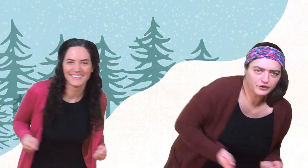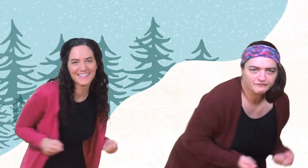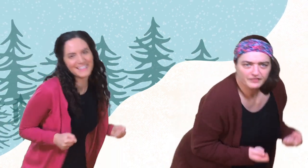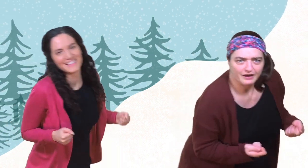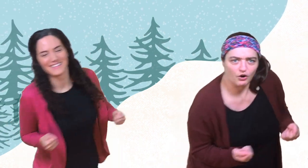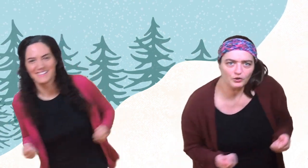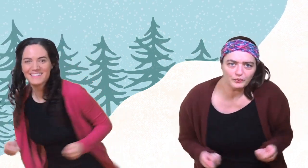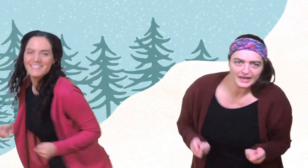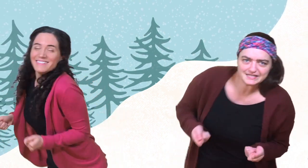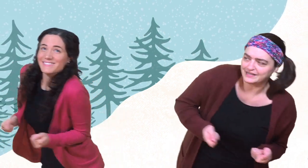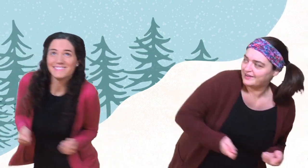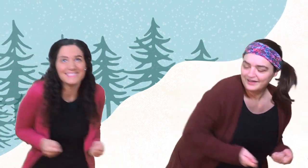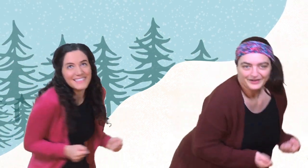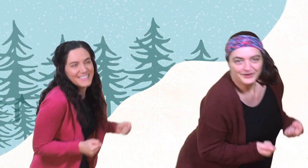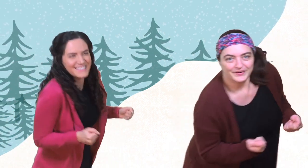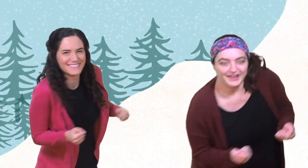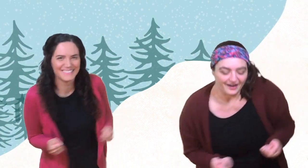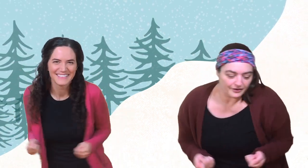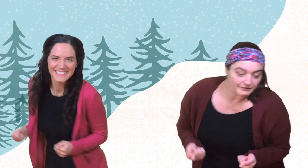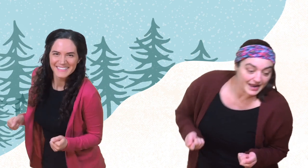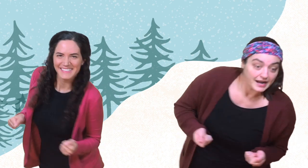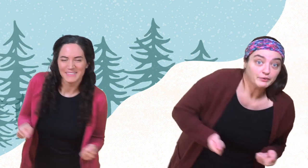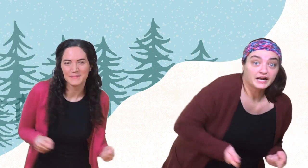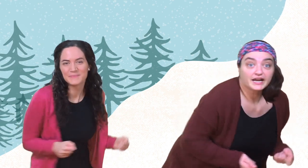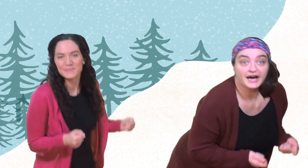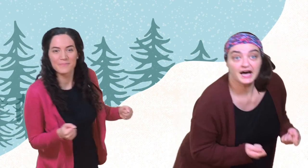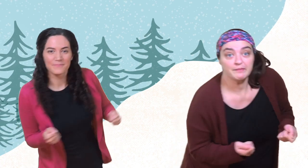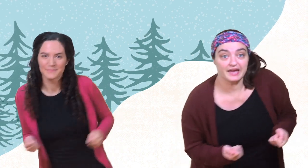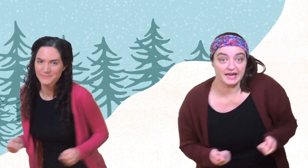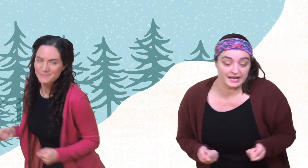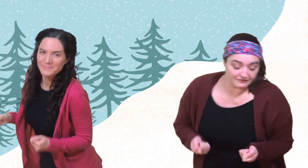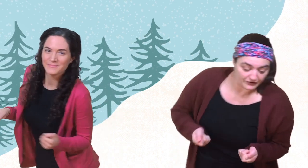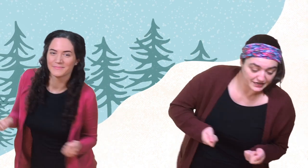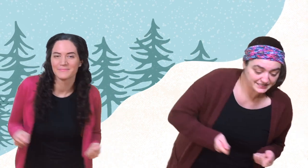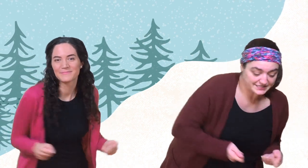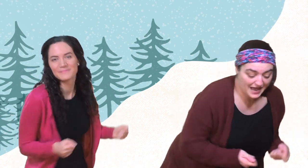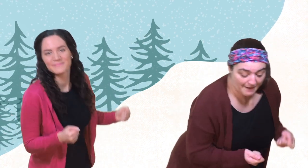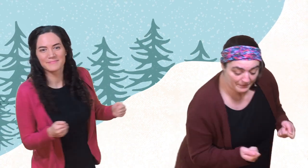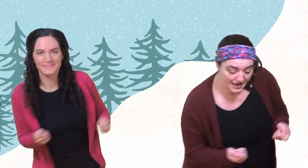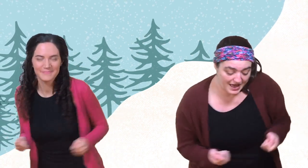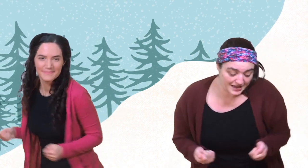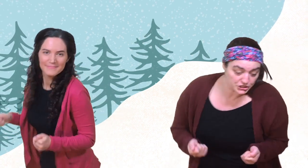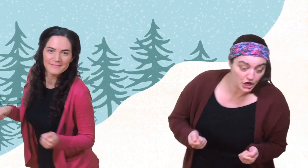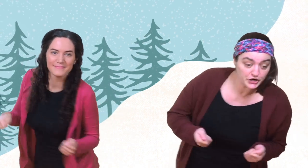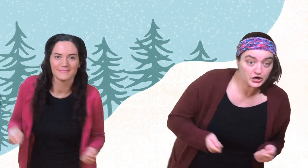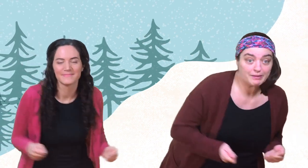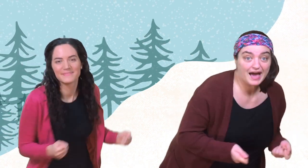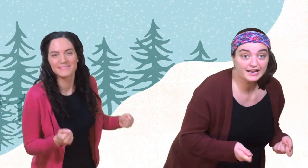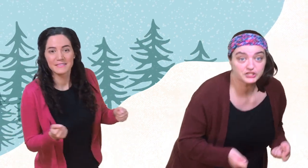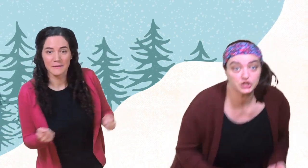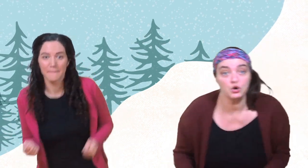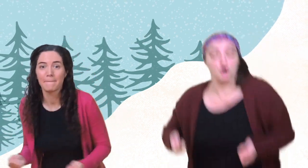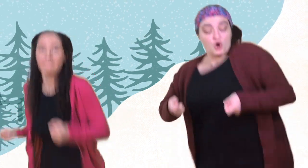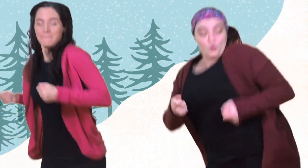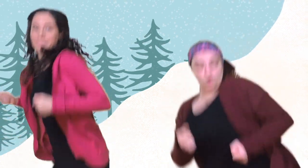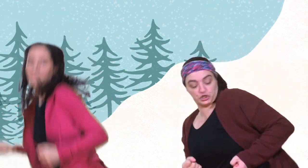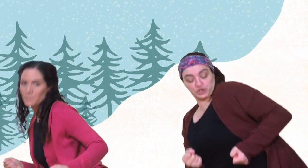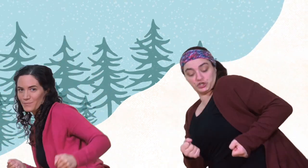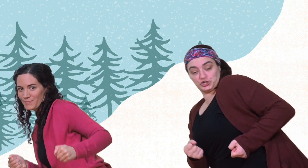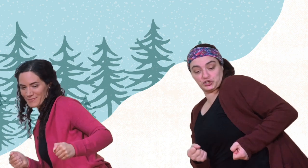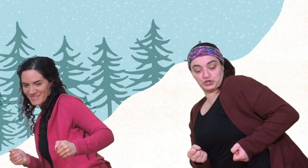Whoo, you feel that cold wind? Alright, we're gonna come in for a stop and turn your body to